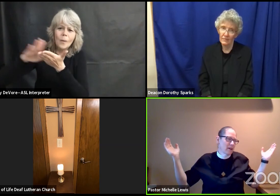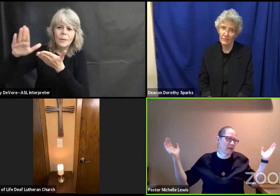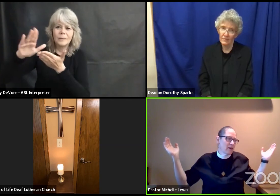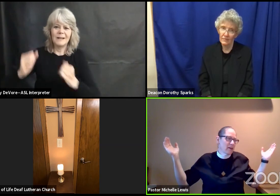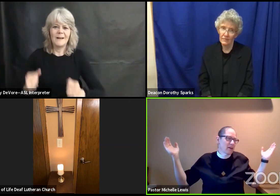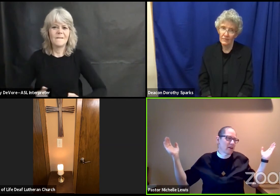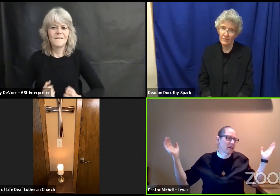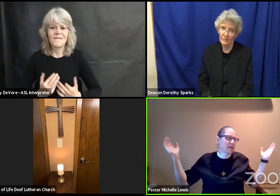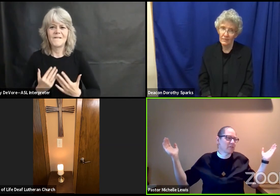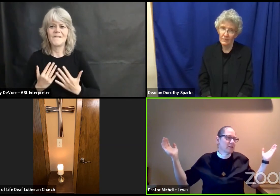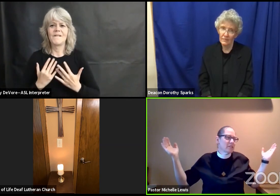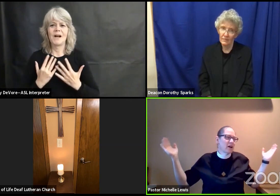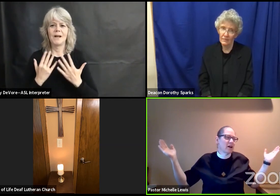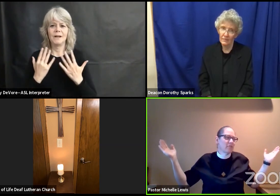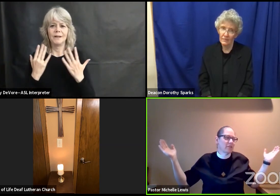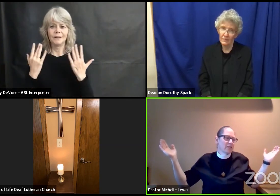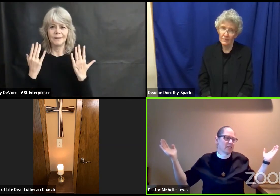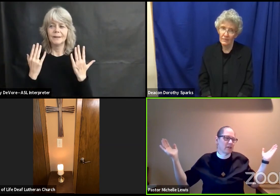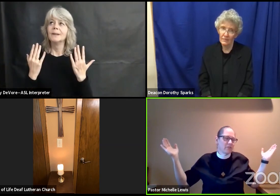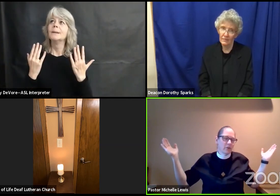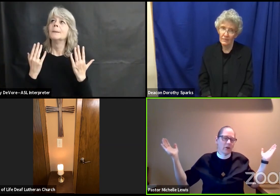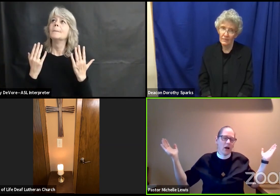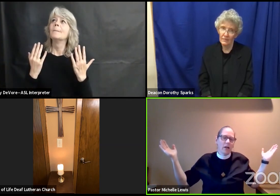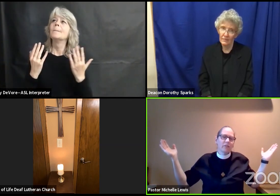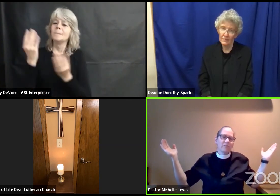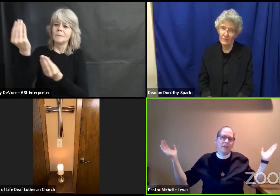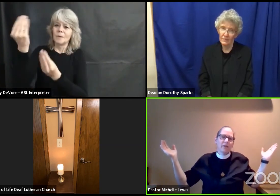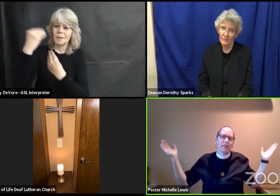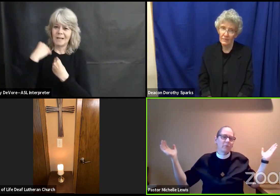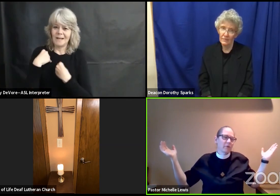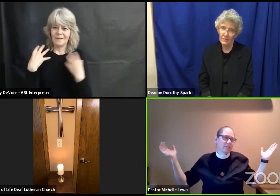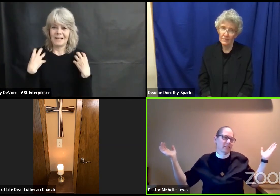give us confidence of your unfailing presence